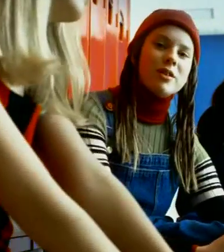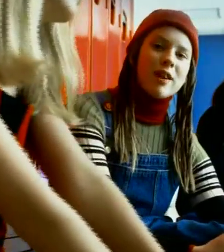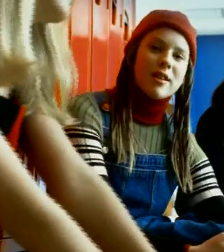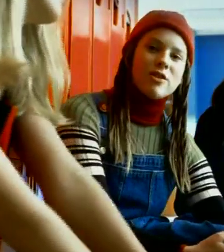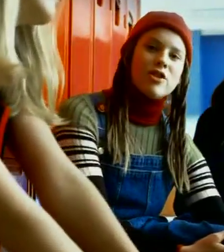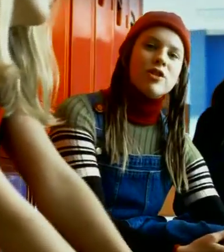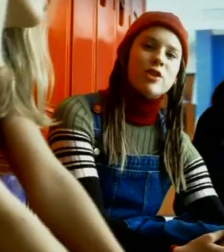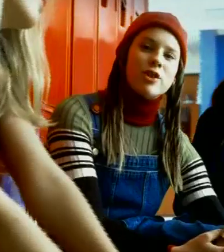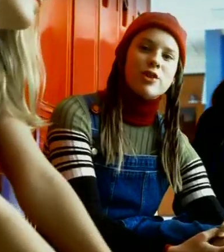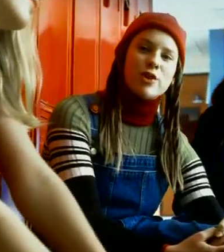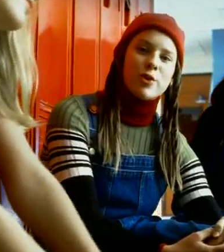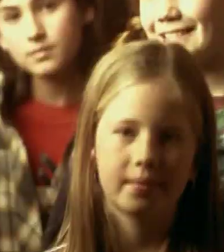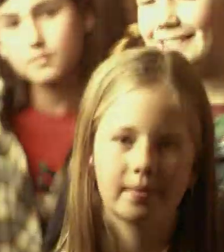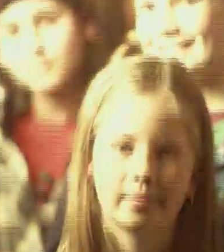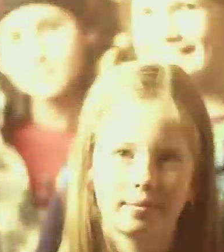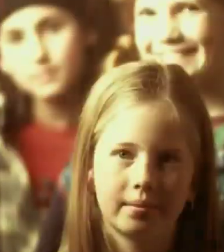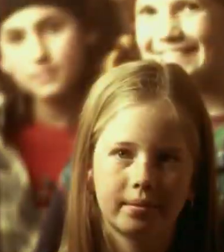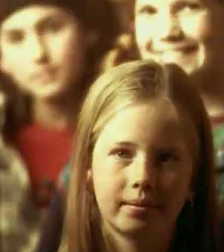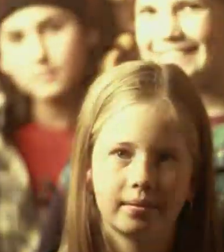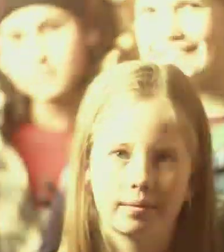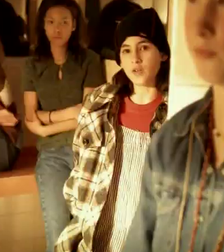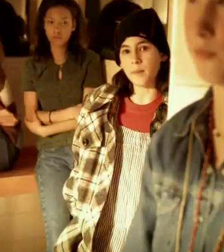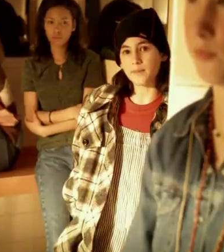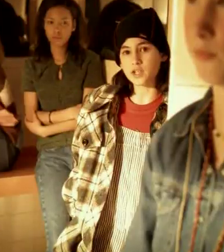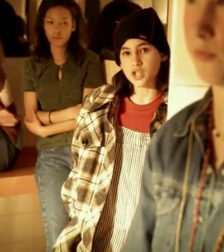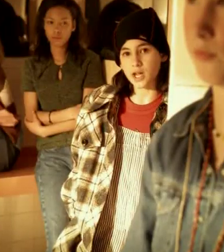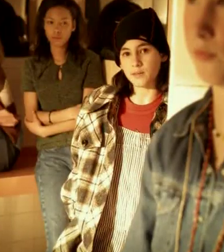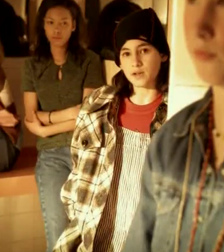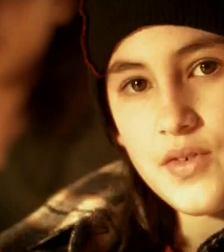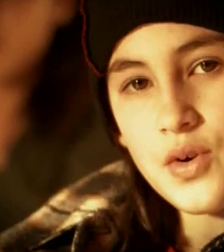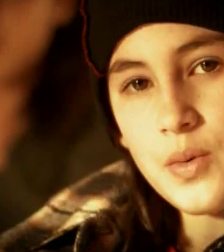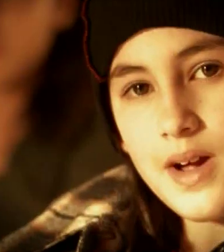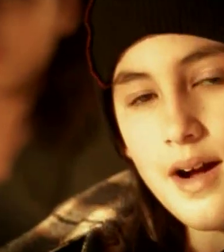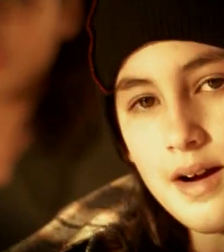on diets just to look a certain way we will not be ashamed of who we are